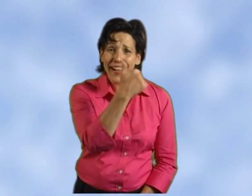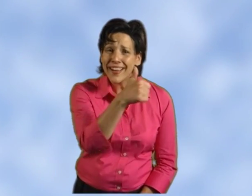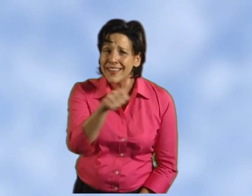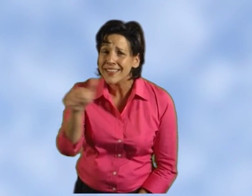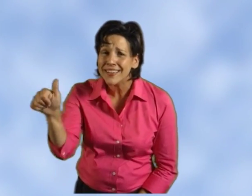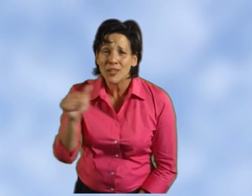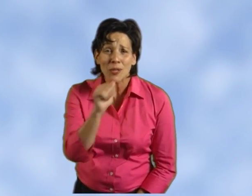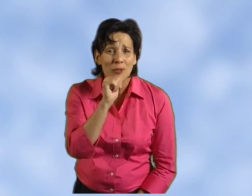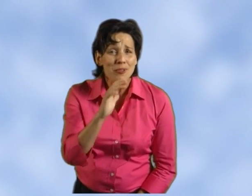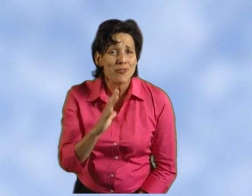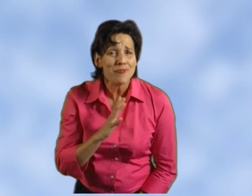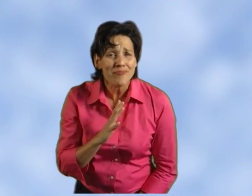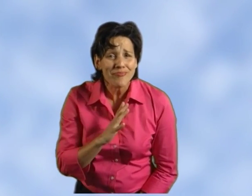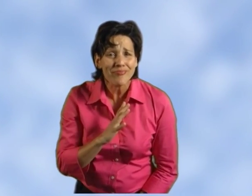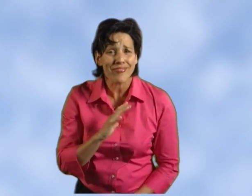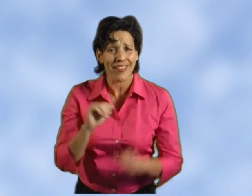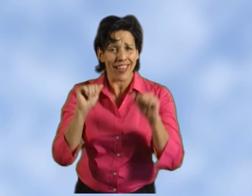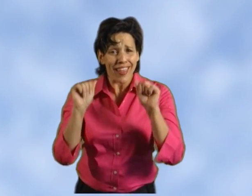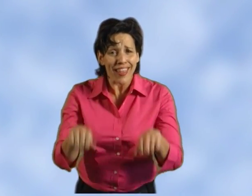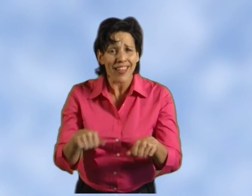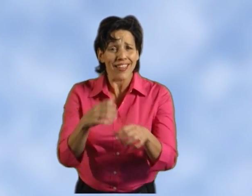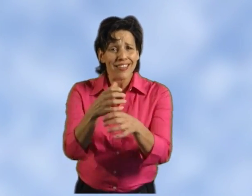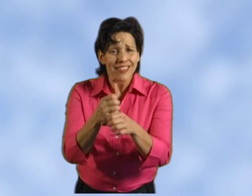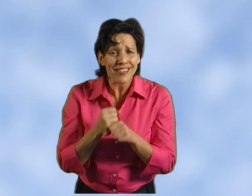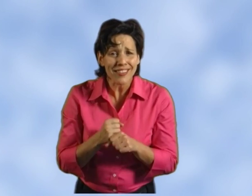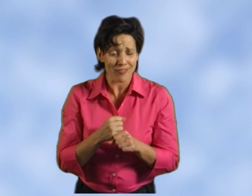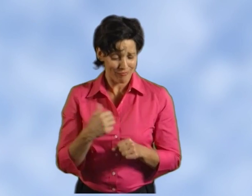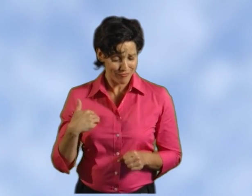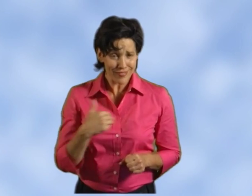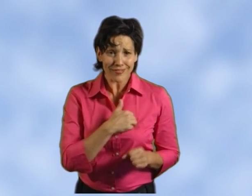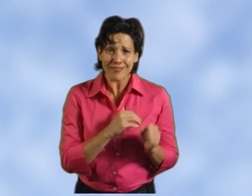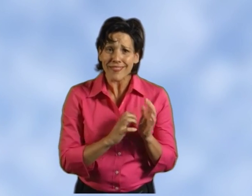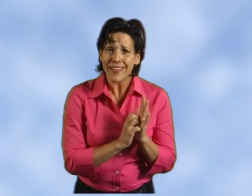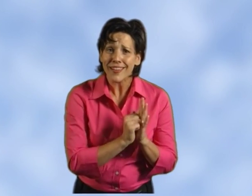Any woman can get breast cancer.